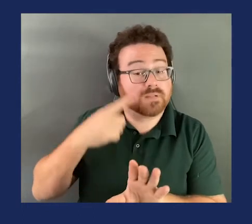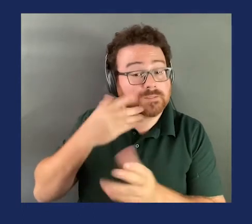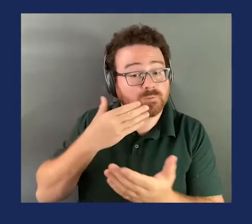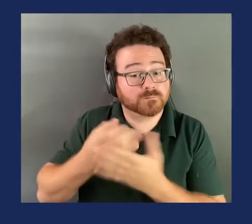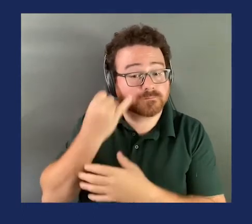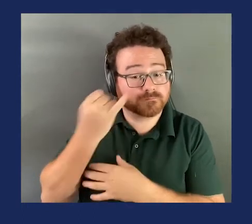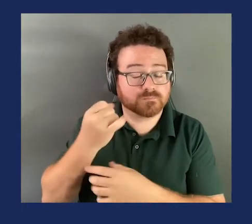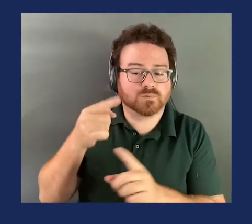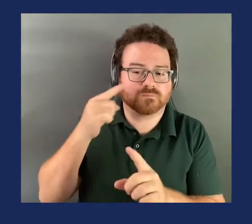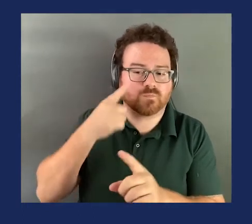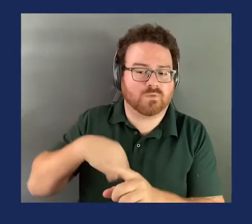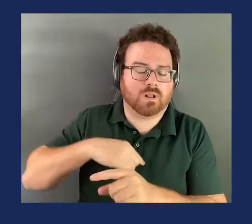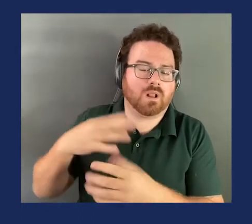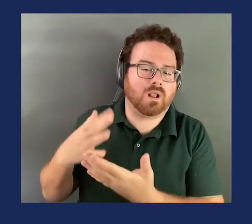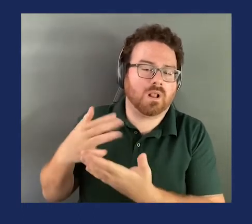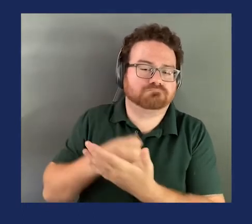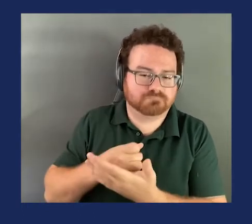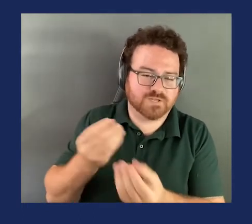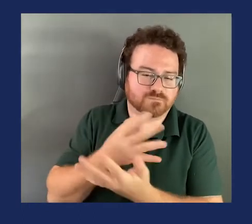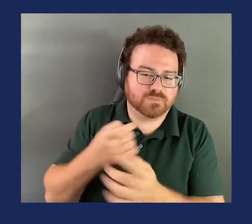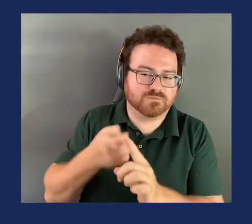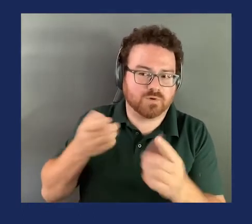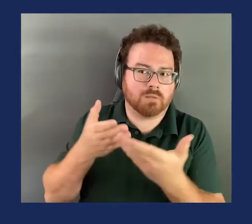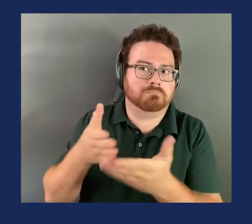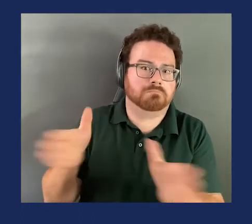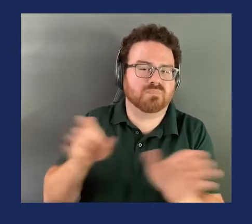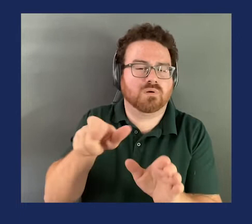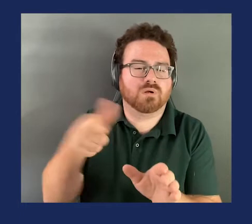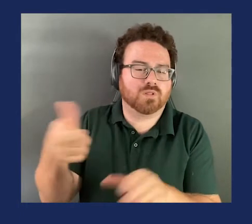information from the public here. And for that reason, I'm going to offer my support.